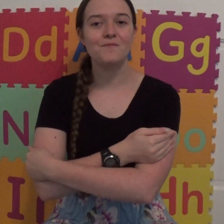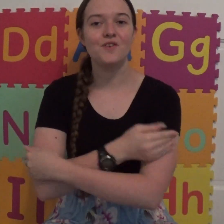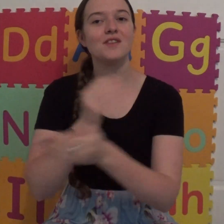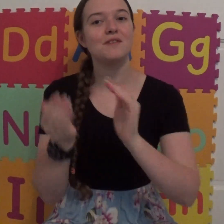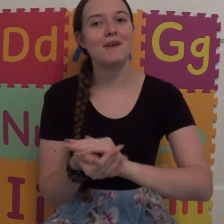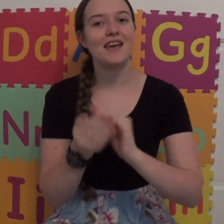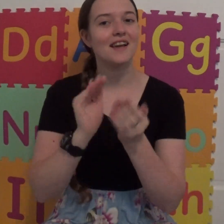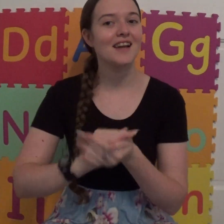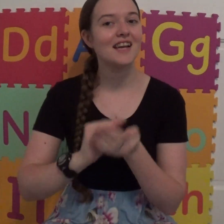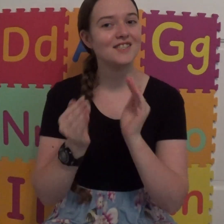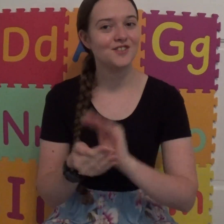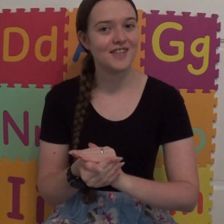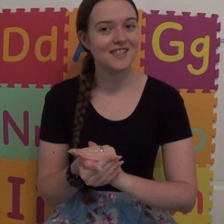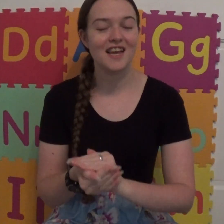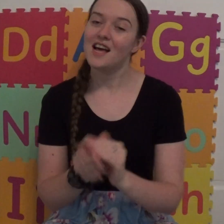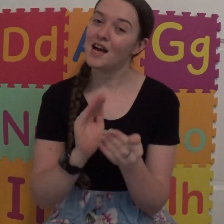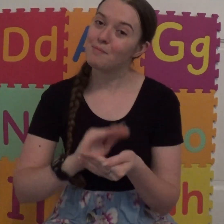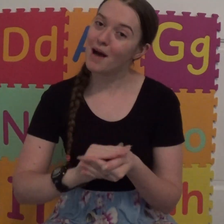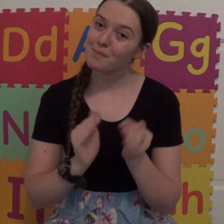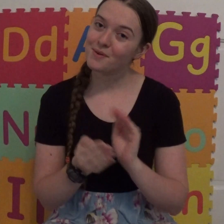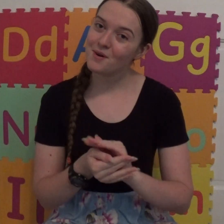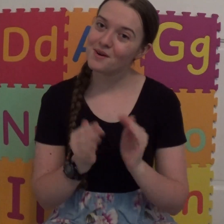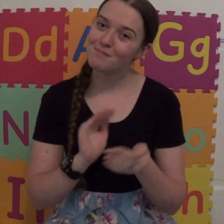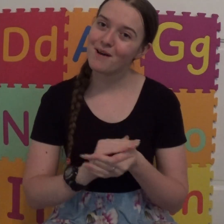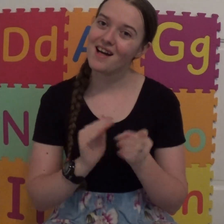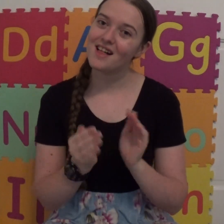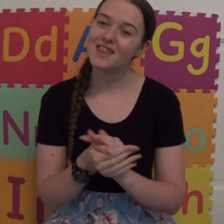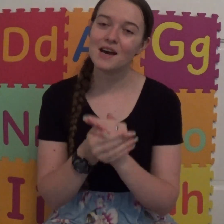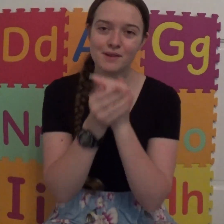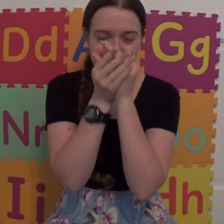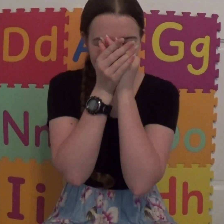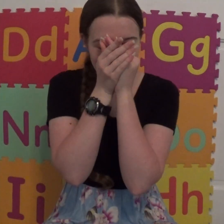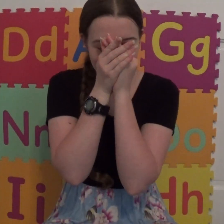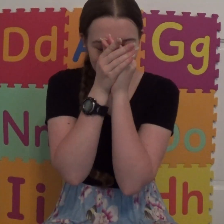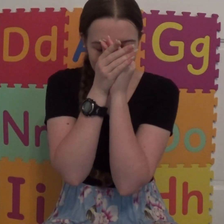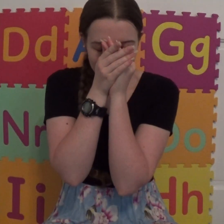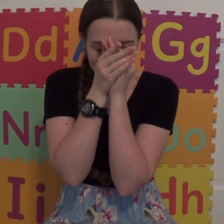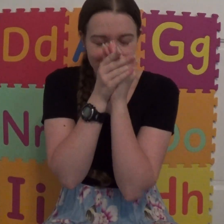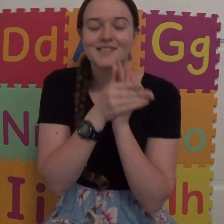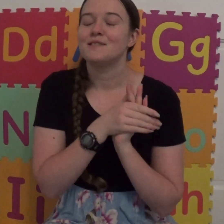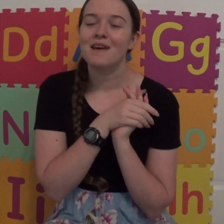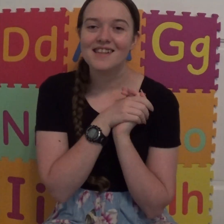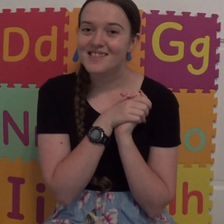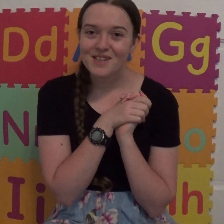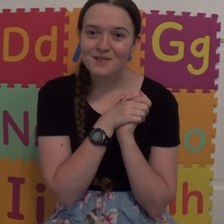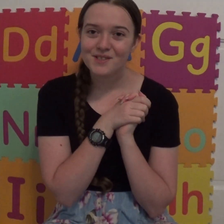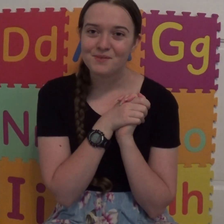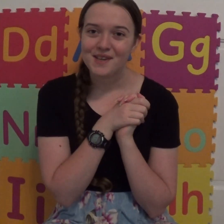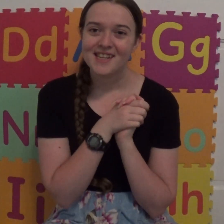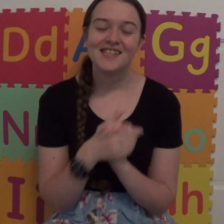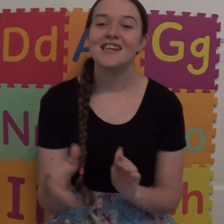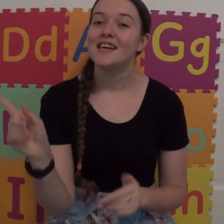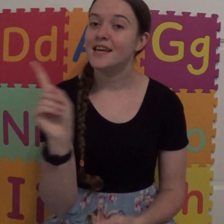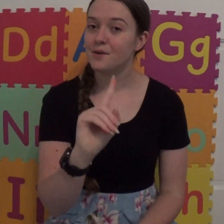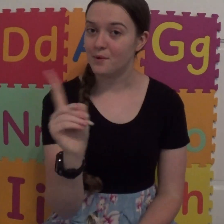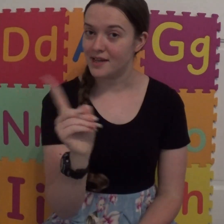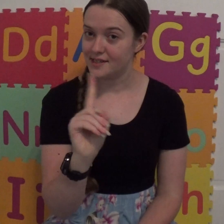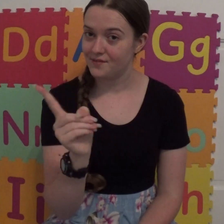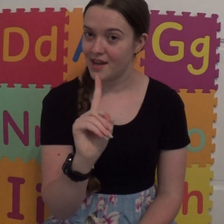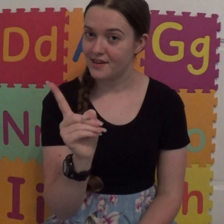and make a treat. A popcorn ball that would smell so sweet. It wasn't very